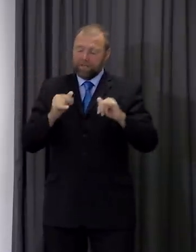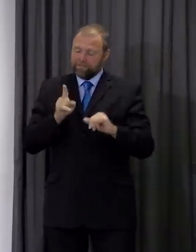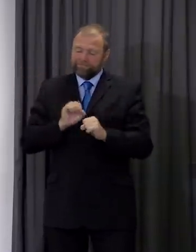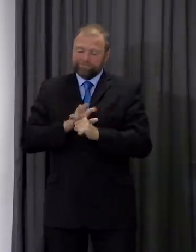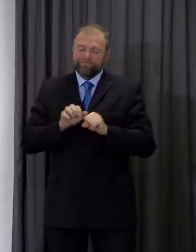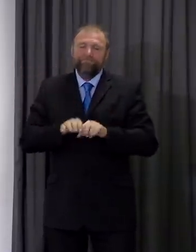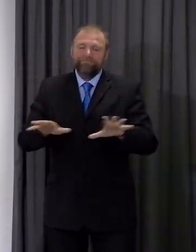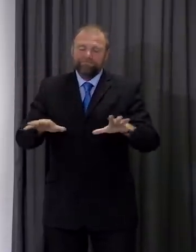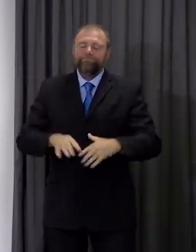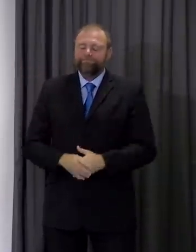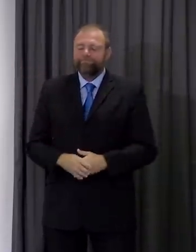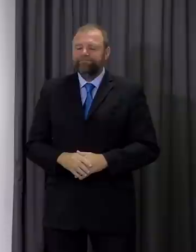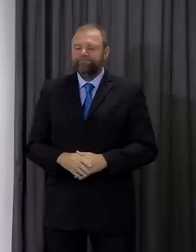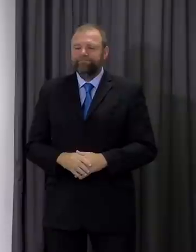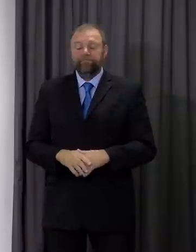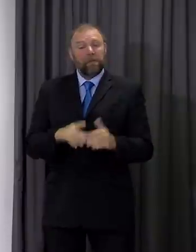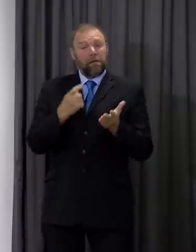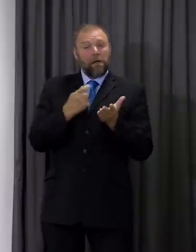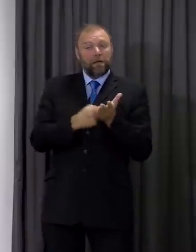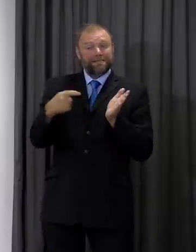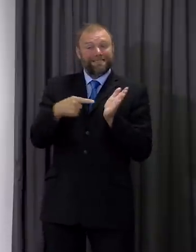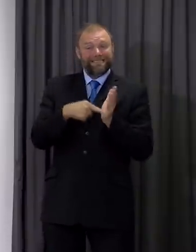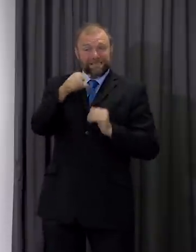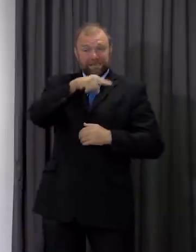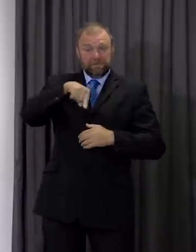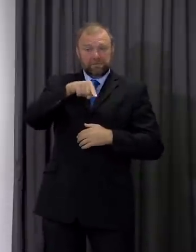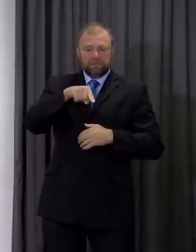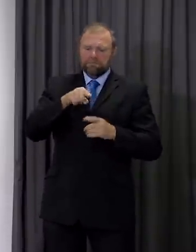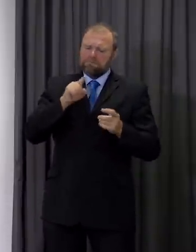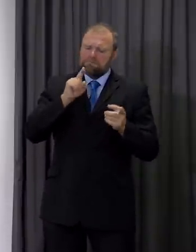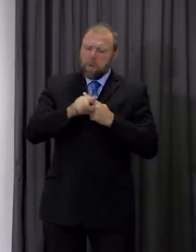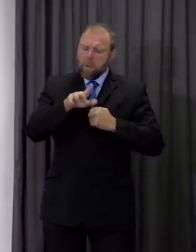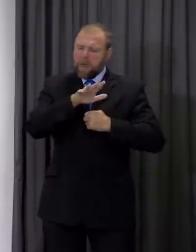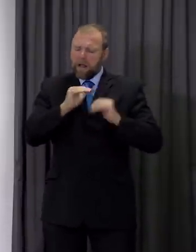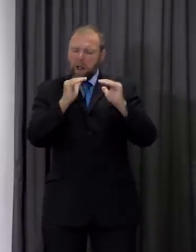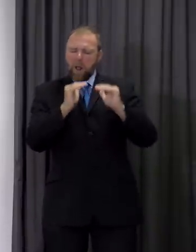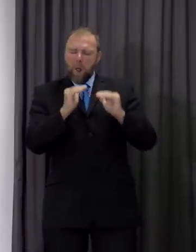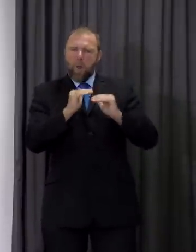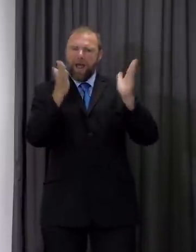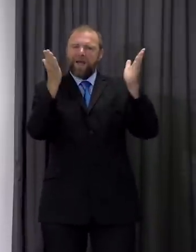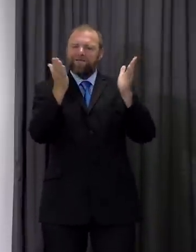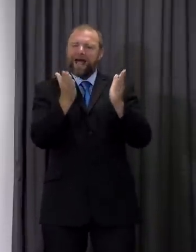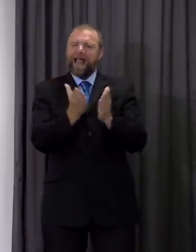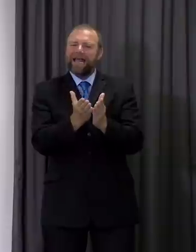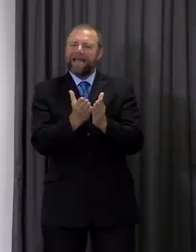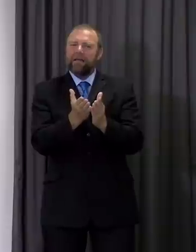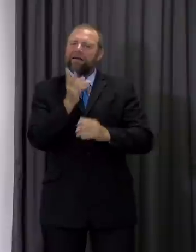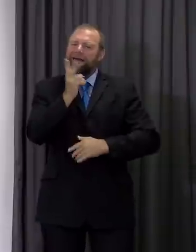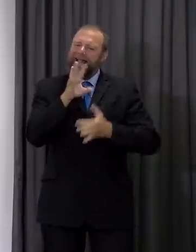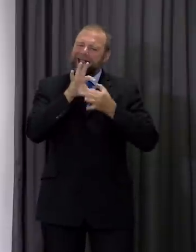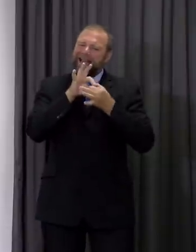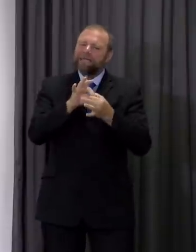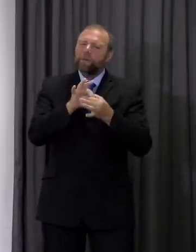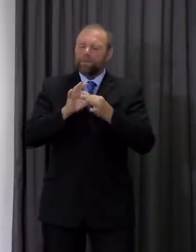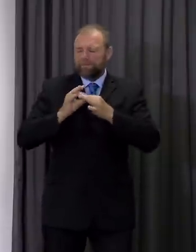In Rhondda-Kurran-Taf, the cases are largely centred on the lower Rhondda Valley, and are again linked to people socialising without social distancing